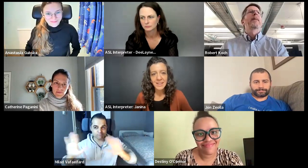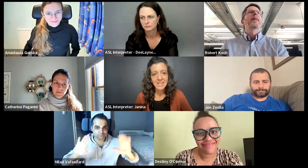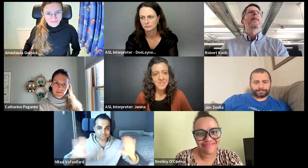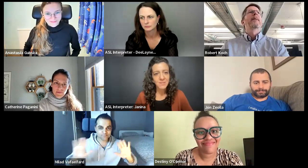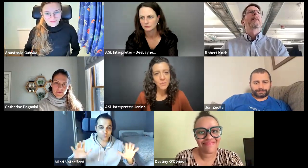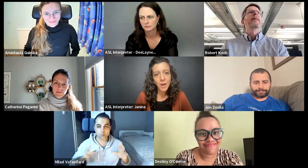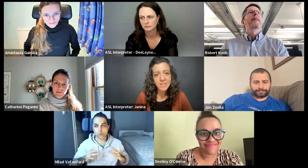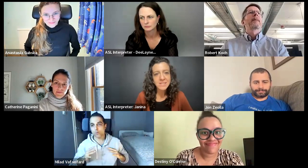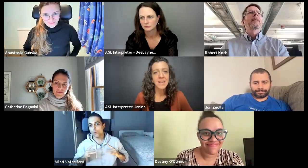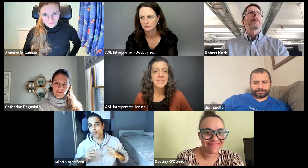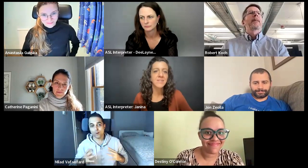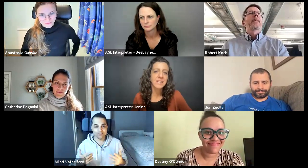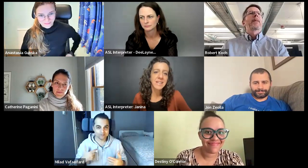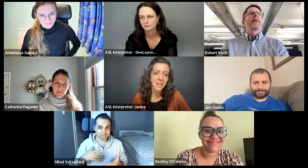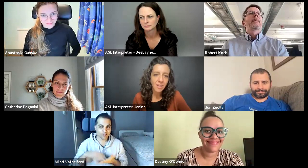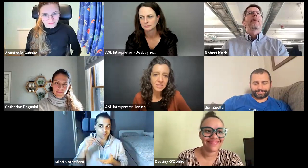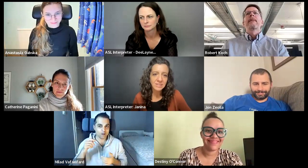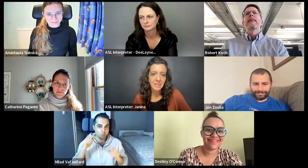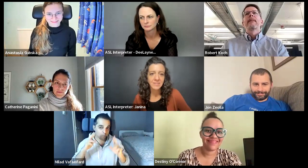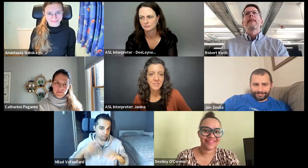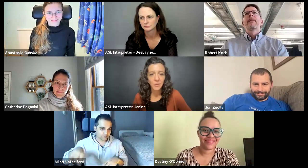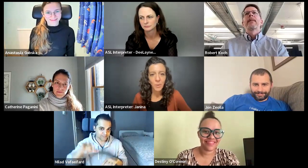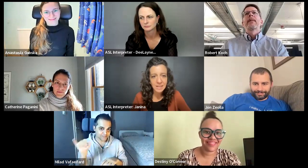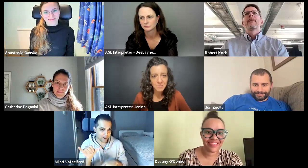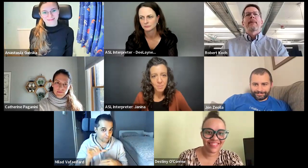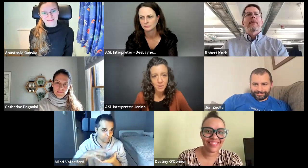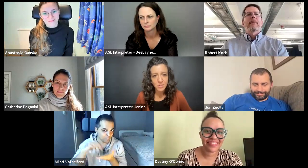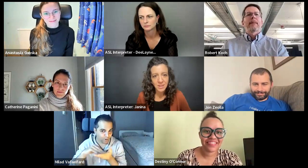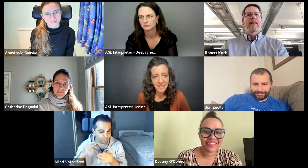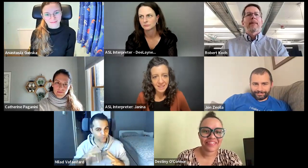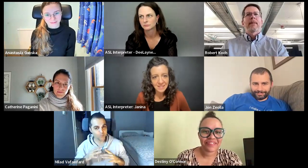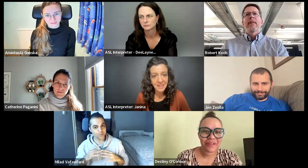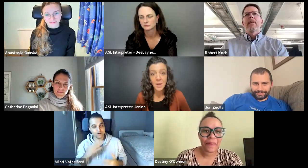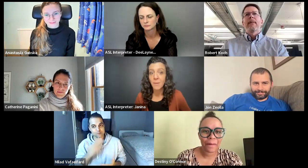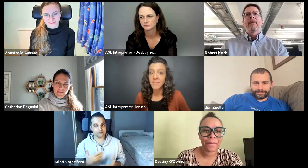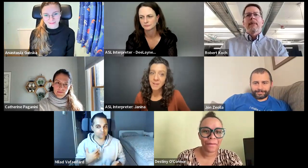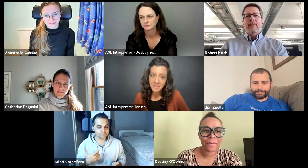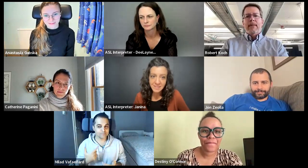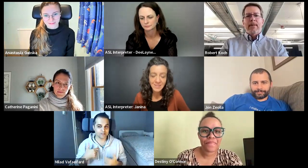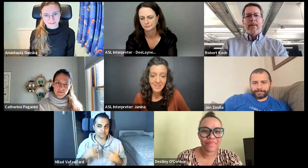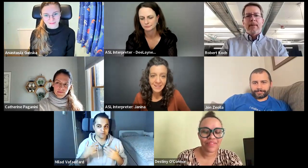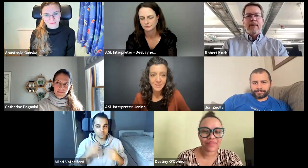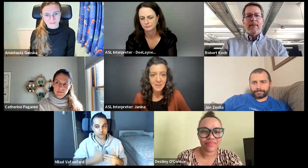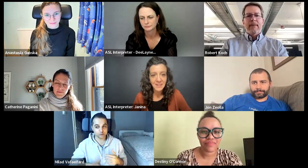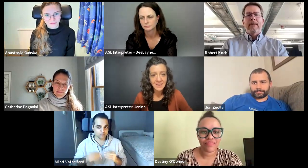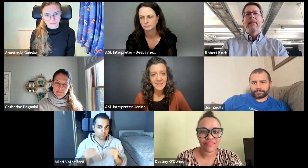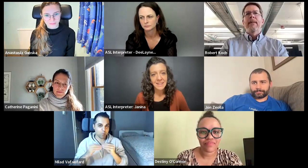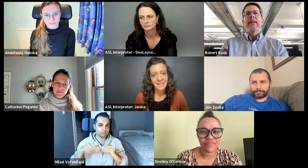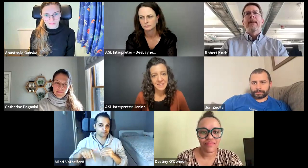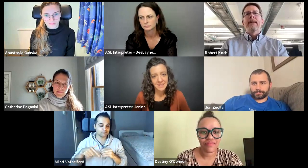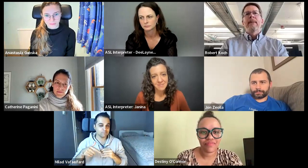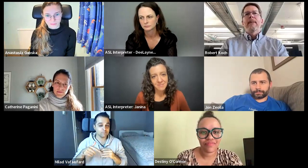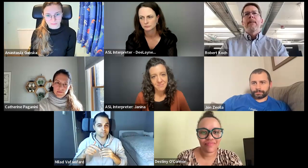We're learning lots of different words, lots of different technologies, lots of different ways that people are doing things. And I hope everyone else is learning as well.